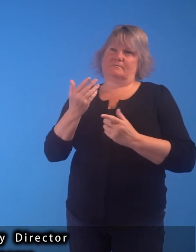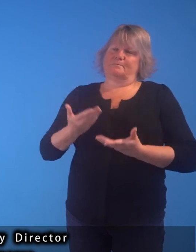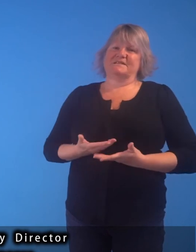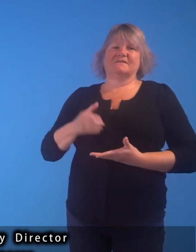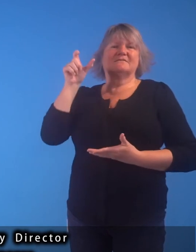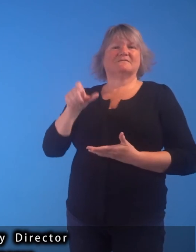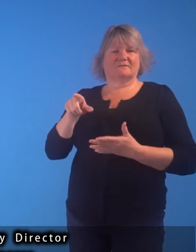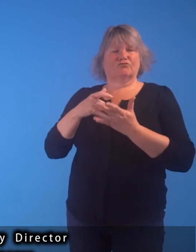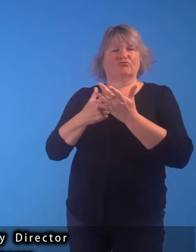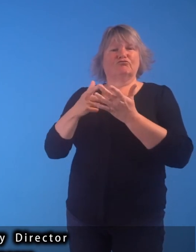DeMarco.